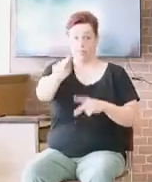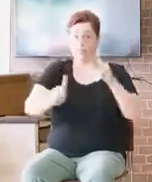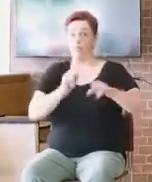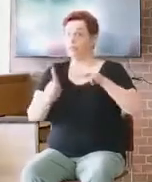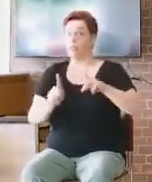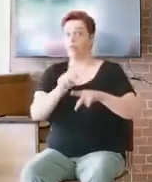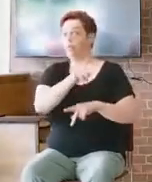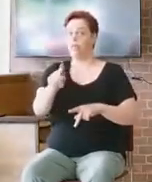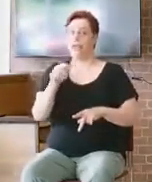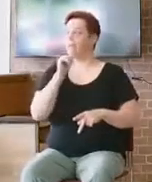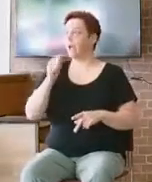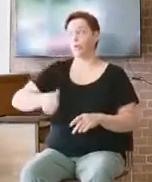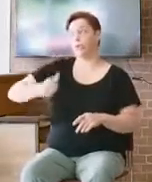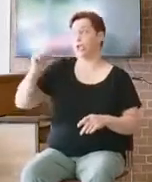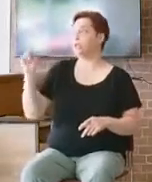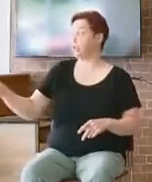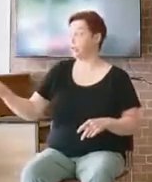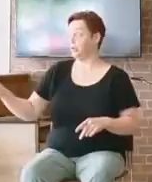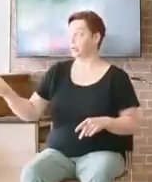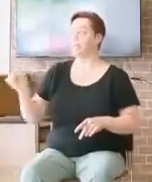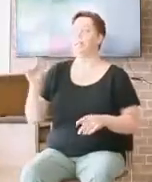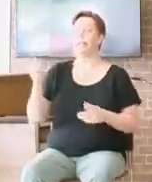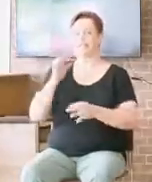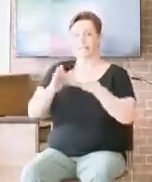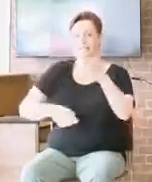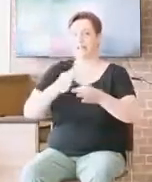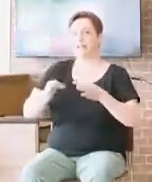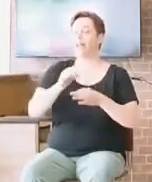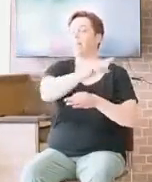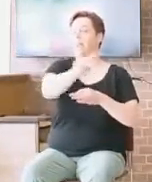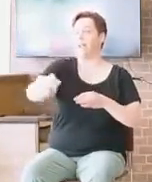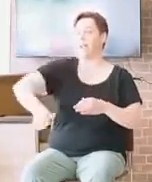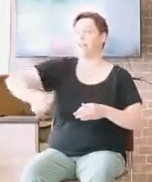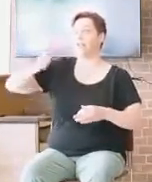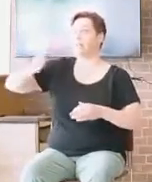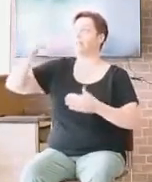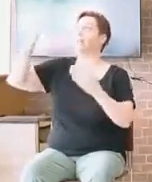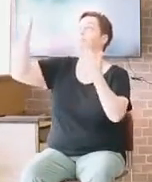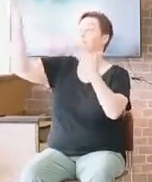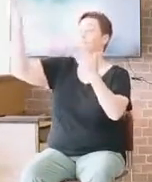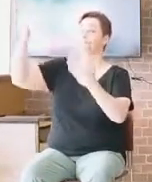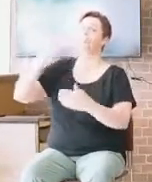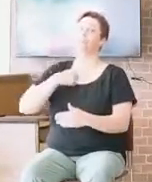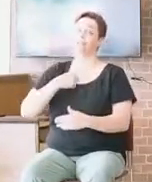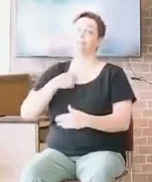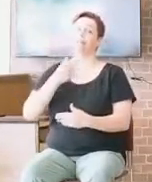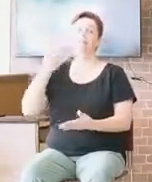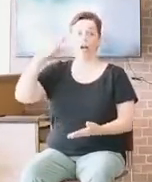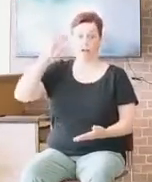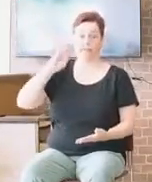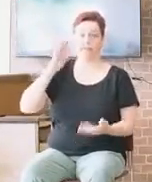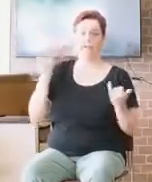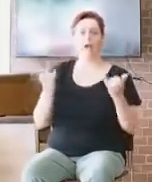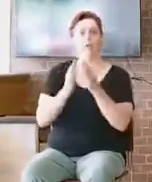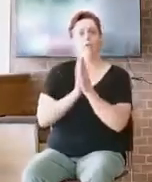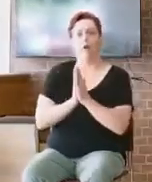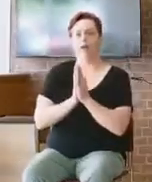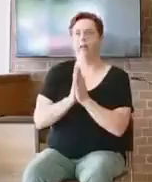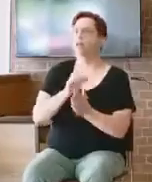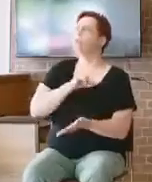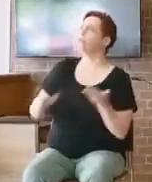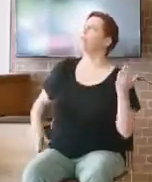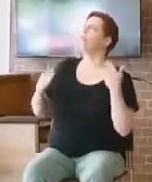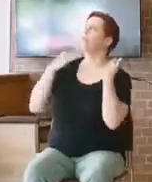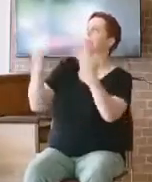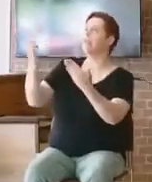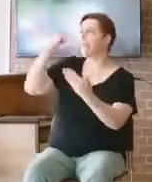over them. Let's pray. Father, we love you. And Lord, I just want to thank you for who you are. And God,